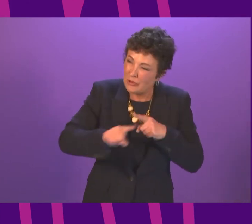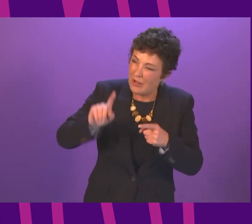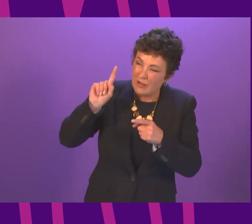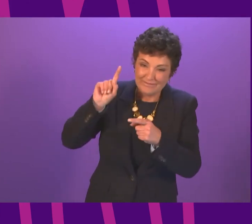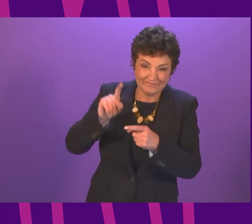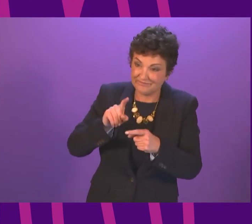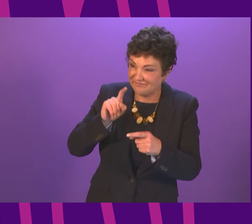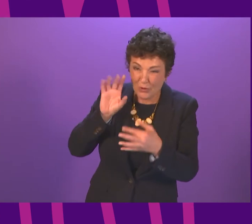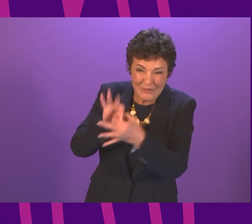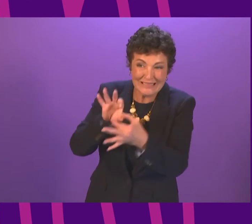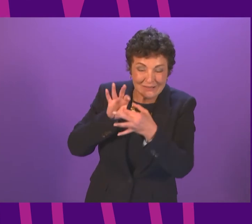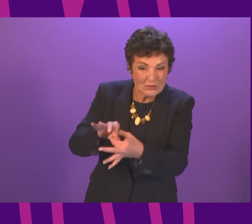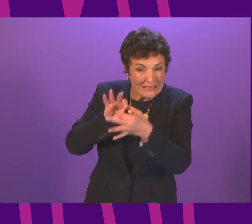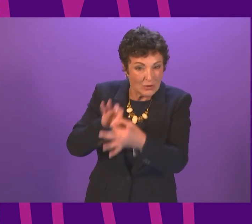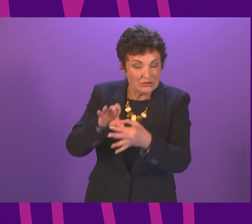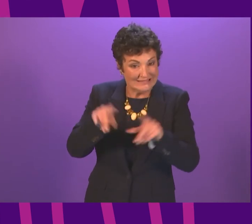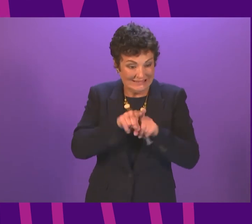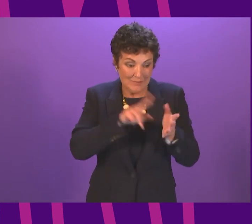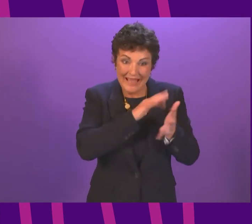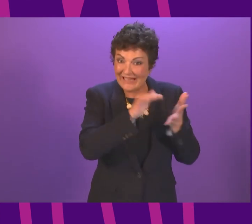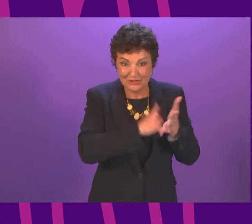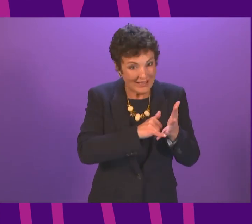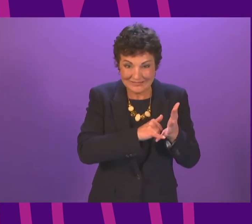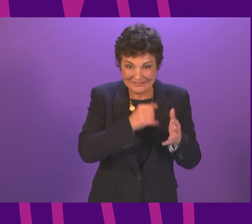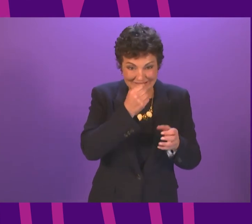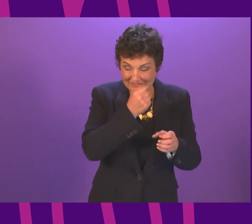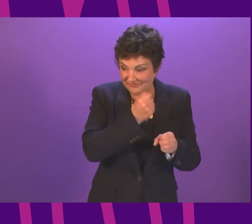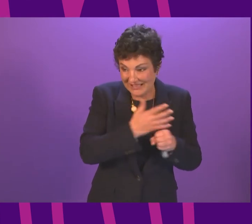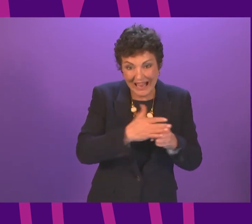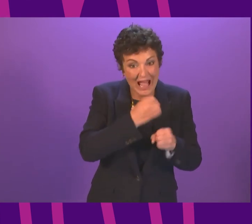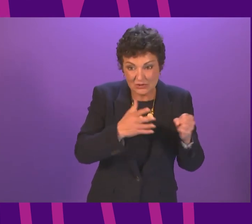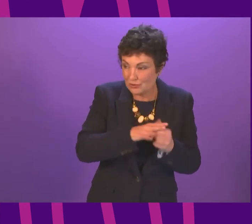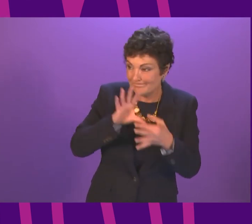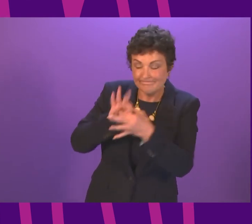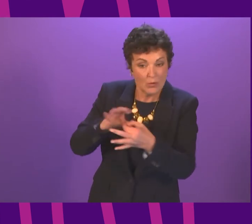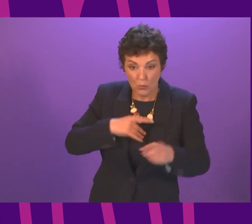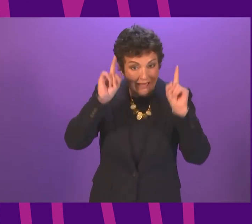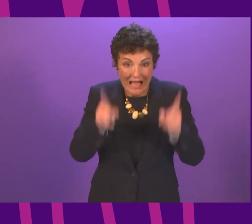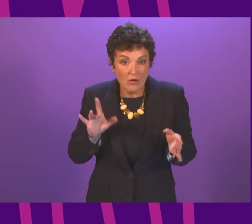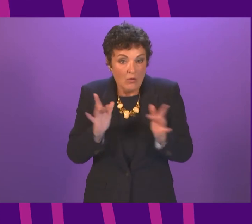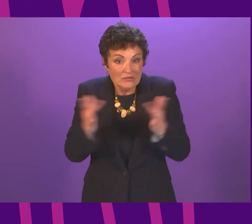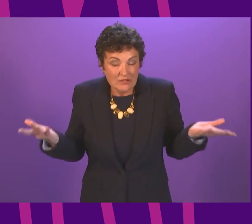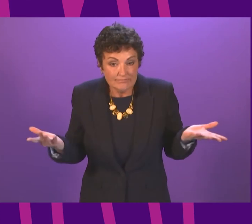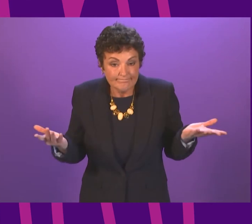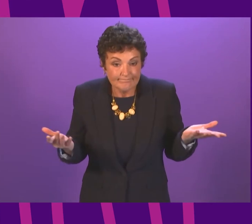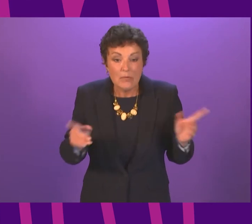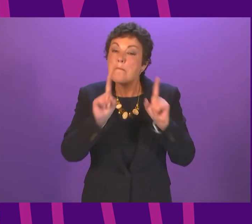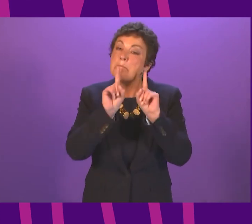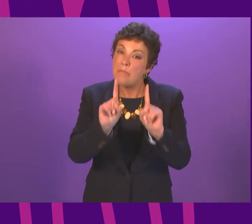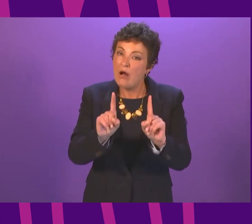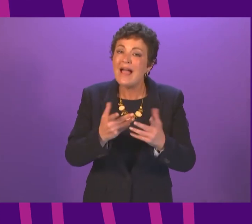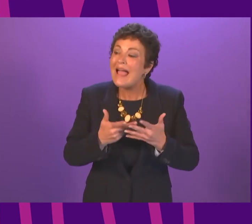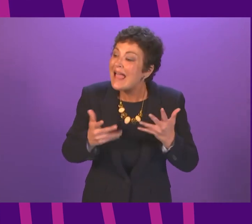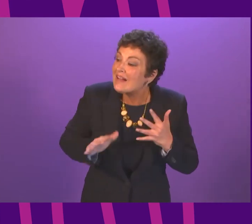by NHS Greater Glasgow and Clyde, has not been able to be contacted. Any family, though, who